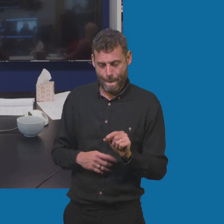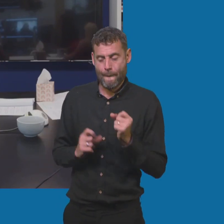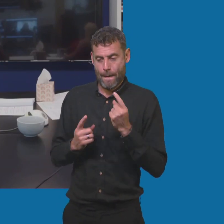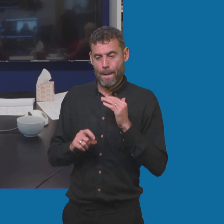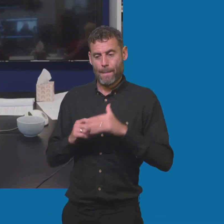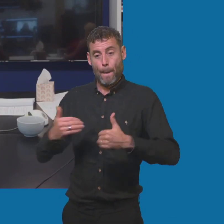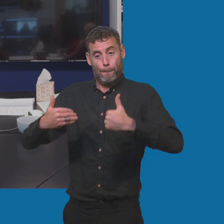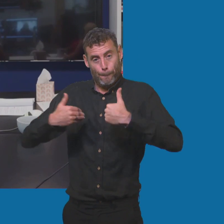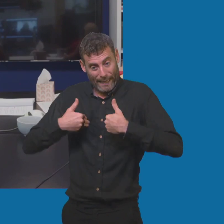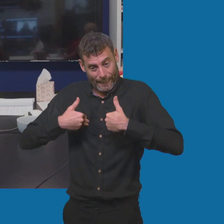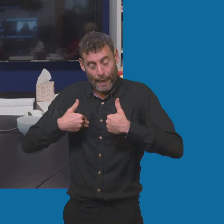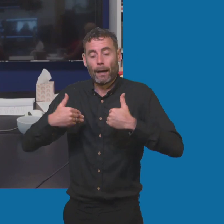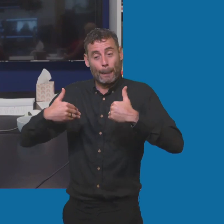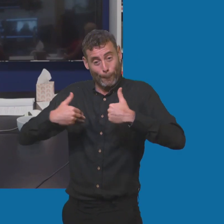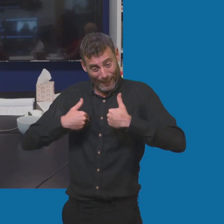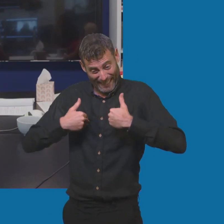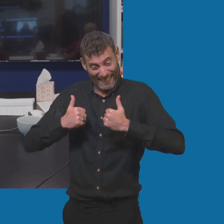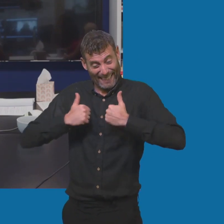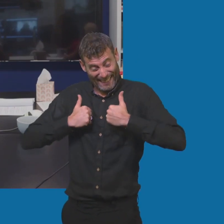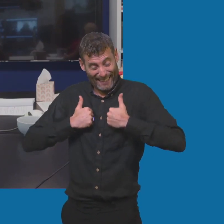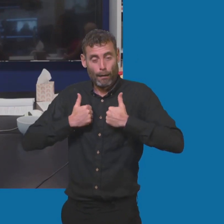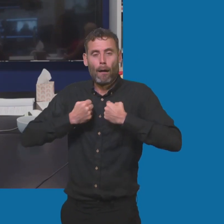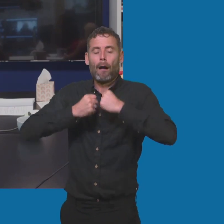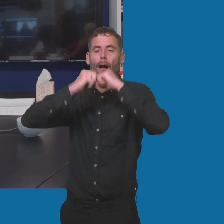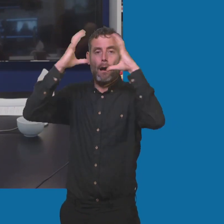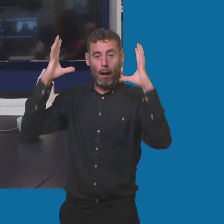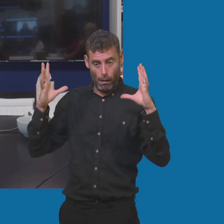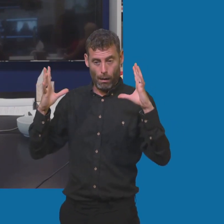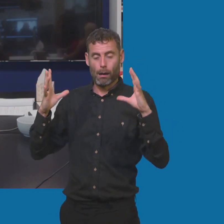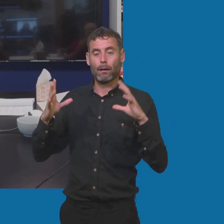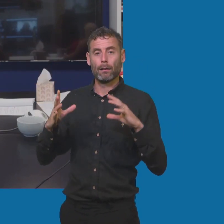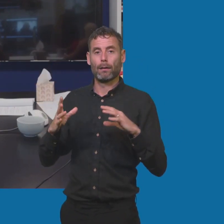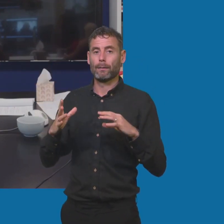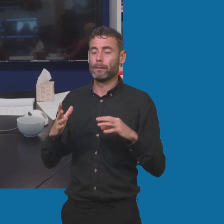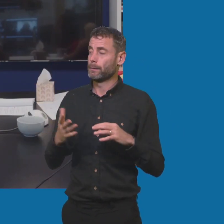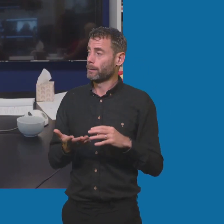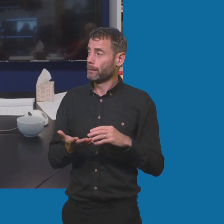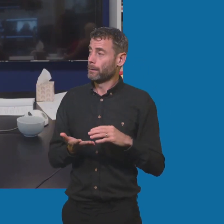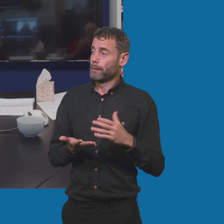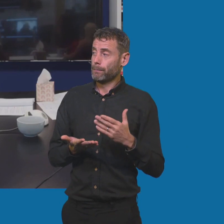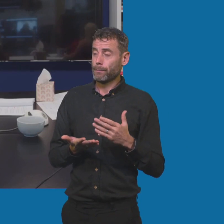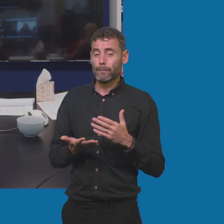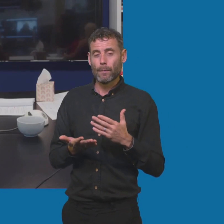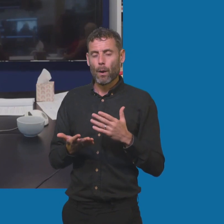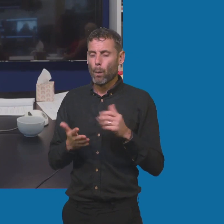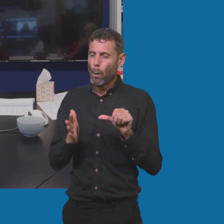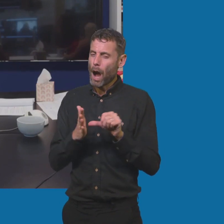doesn't mean that I shouldn't write it, you know? But it was hard. It was